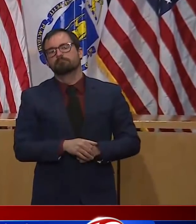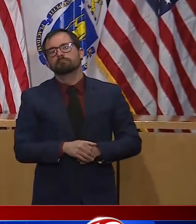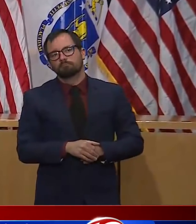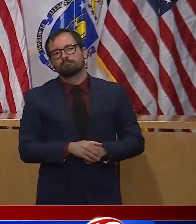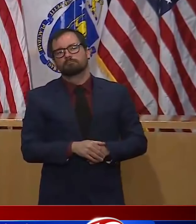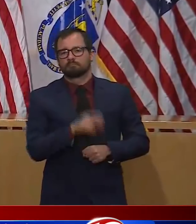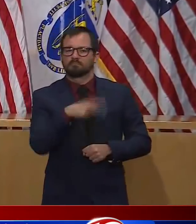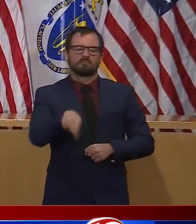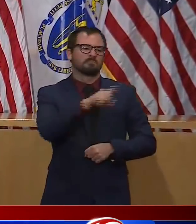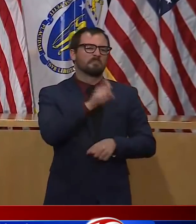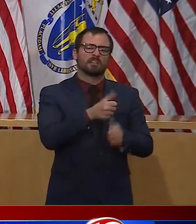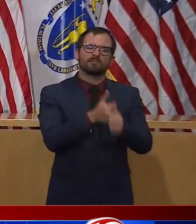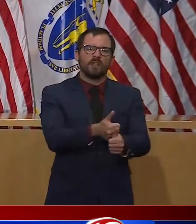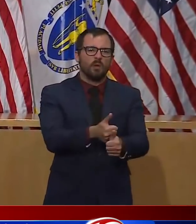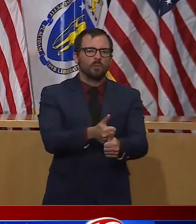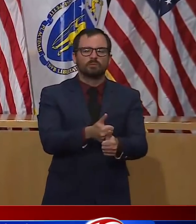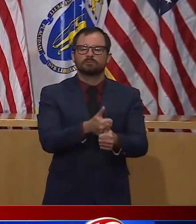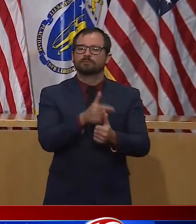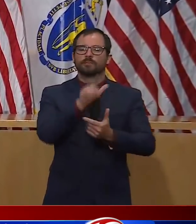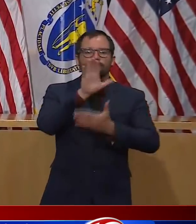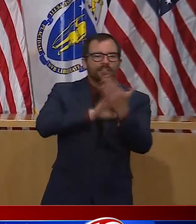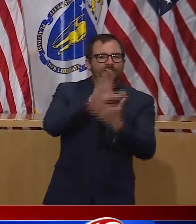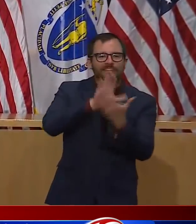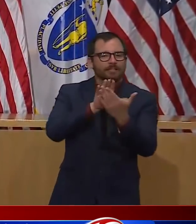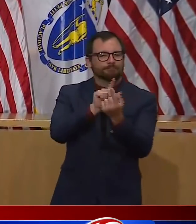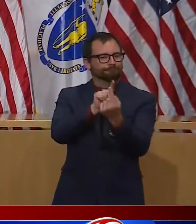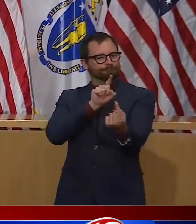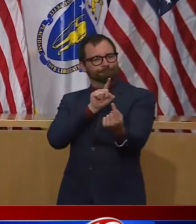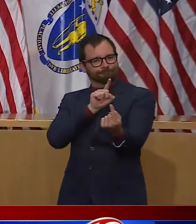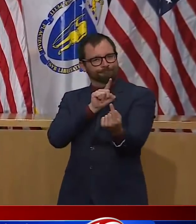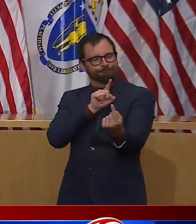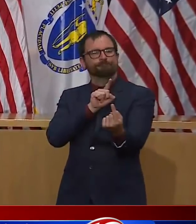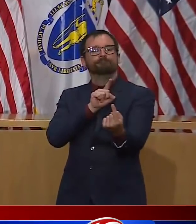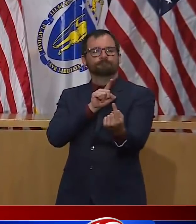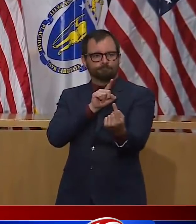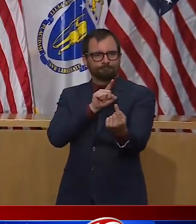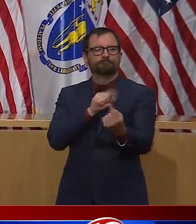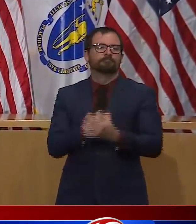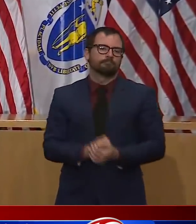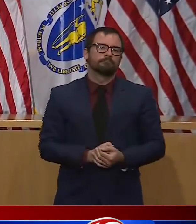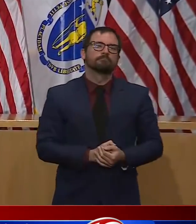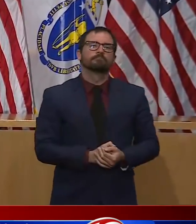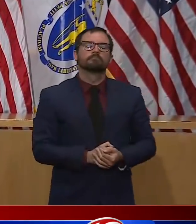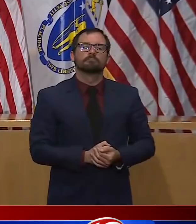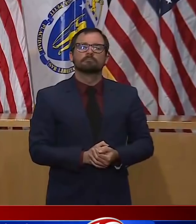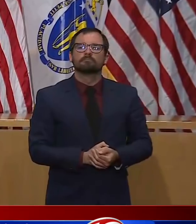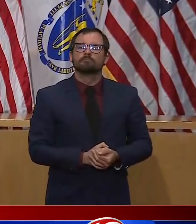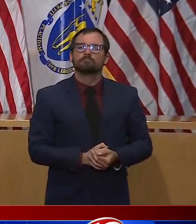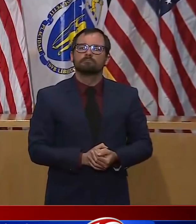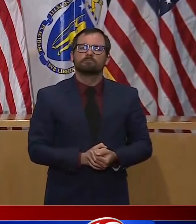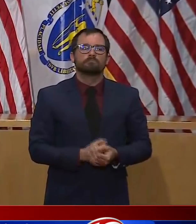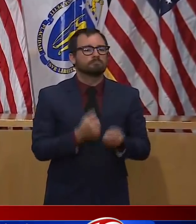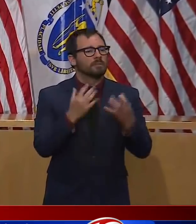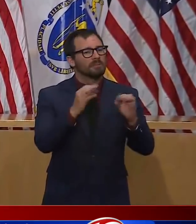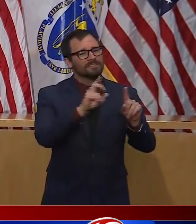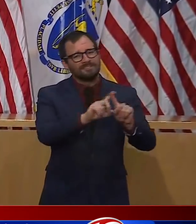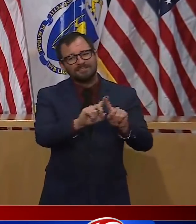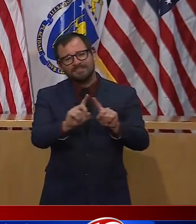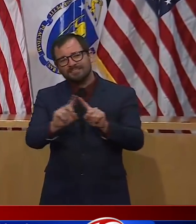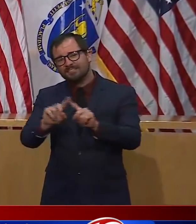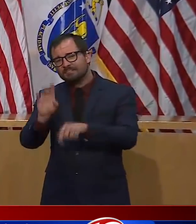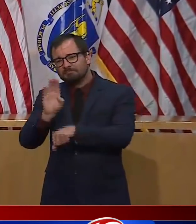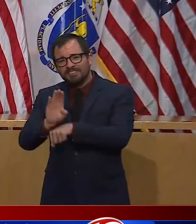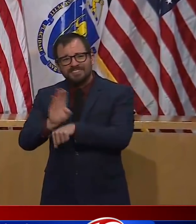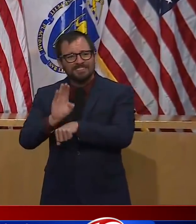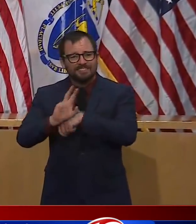essential order have been responsibly balancing operating and fighting the virus as well. Starting a week